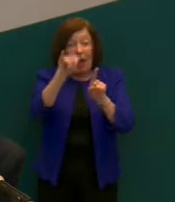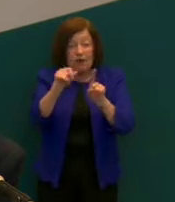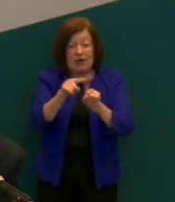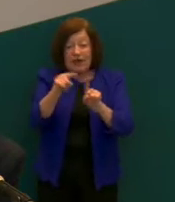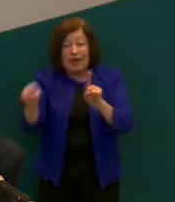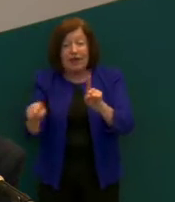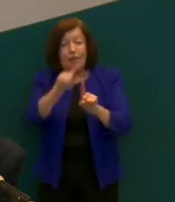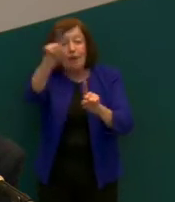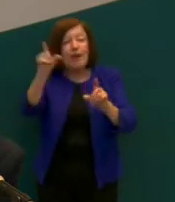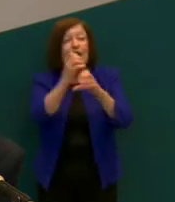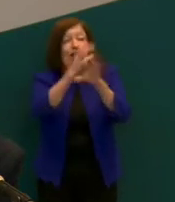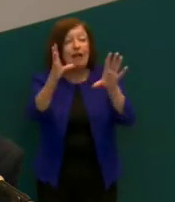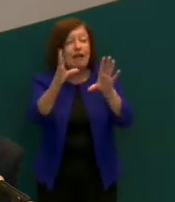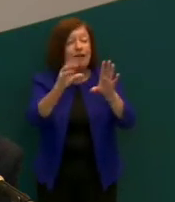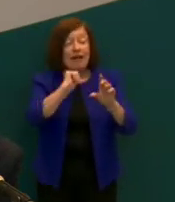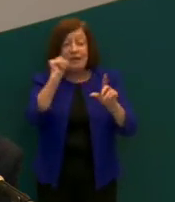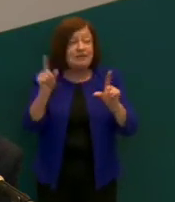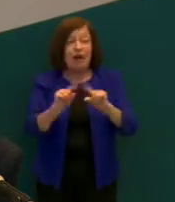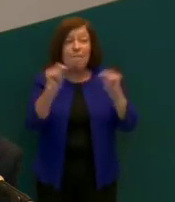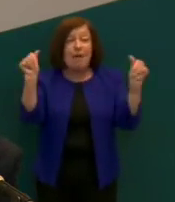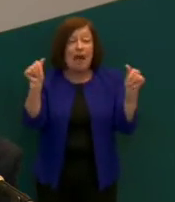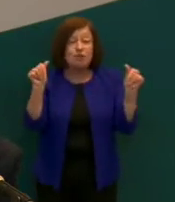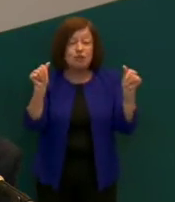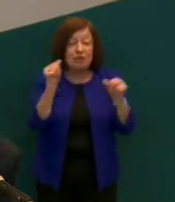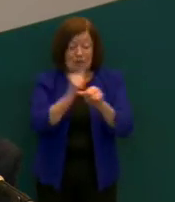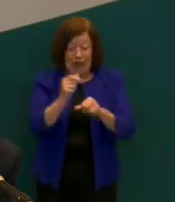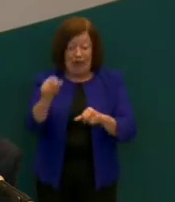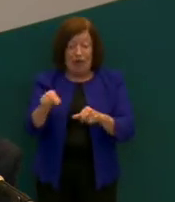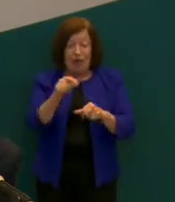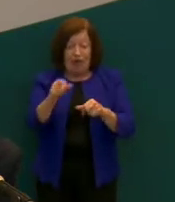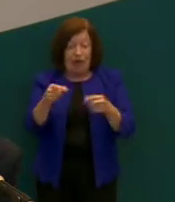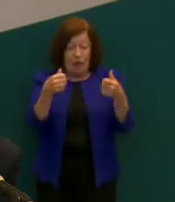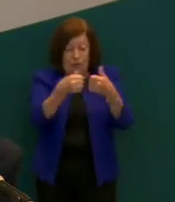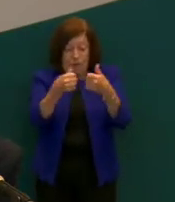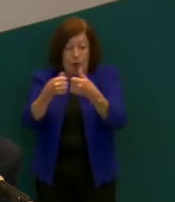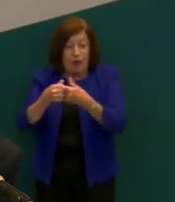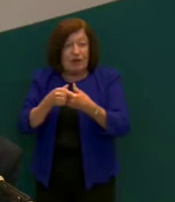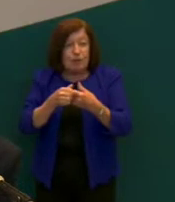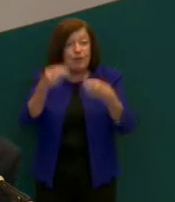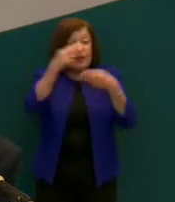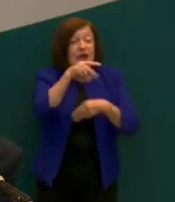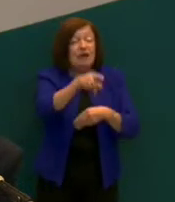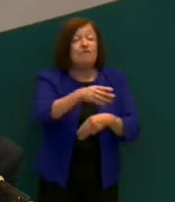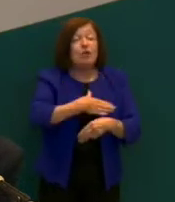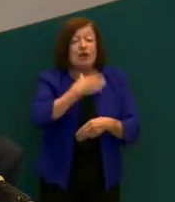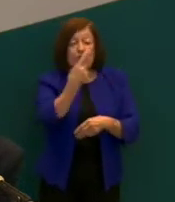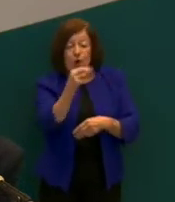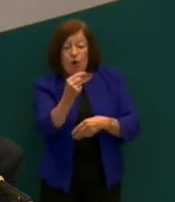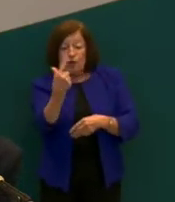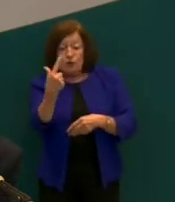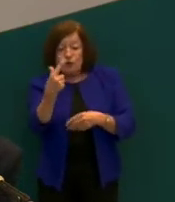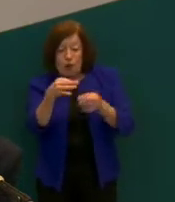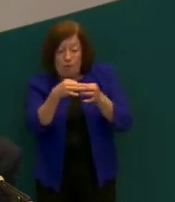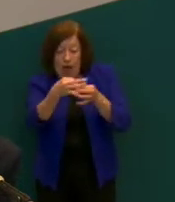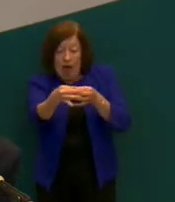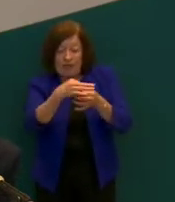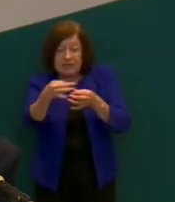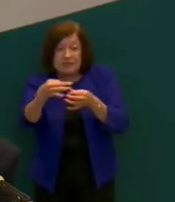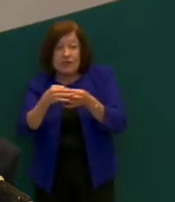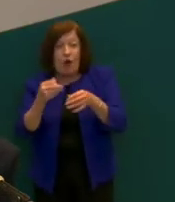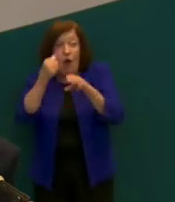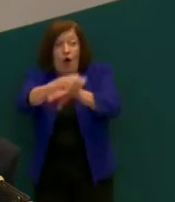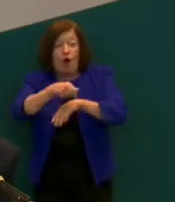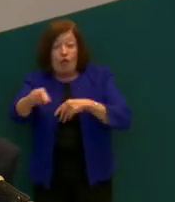There's nothing magic about a county border that protects you if you live in one or two miles just over the border.